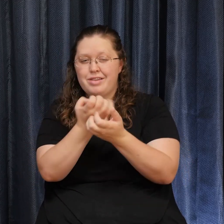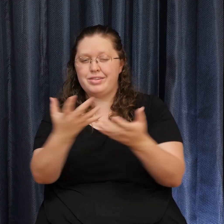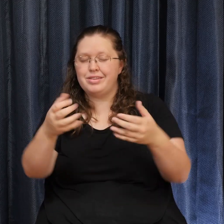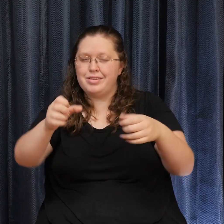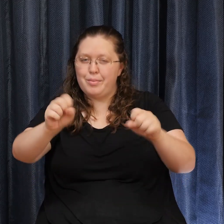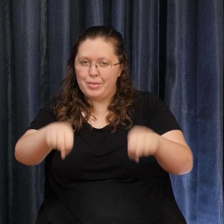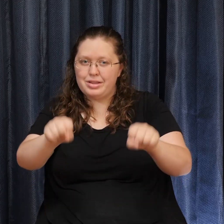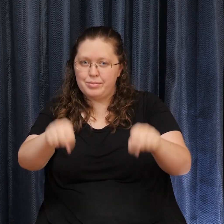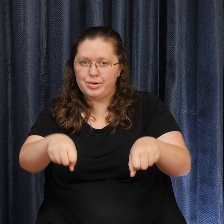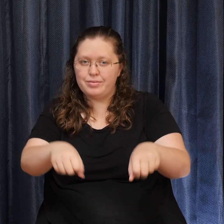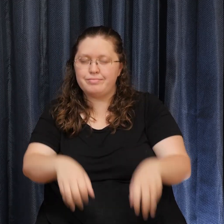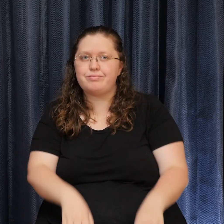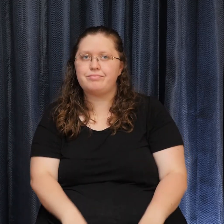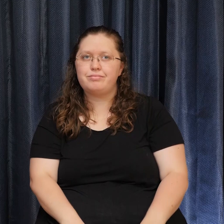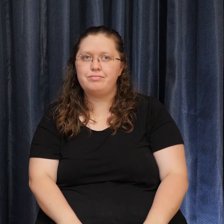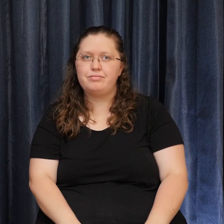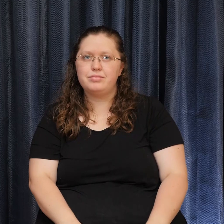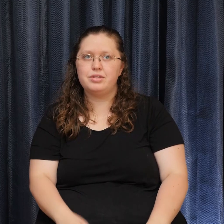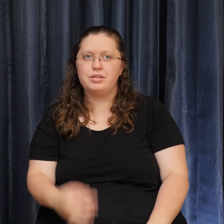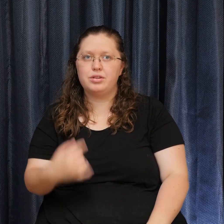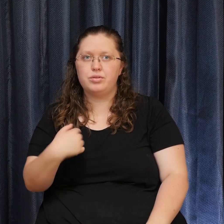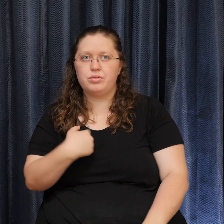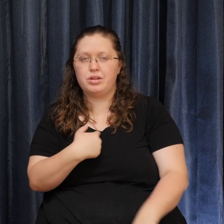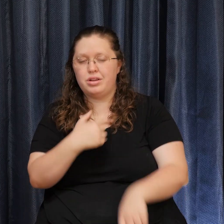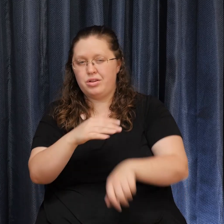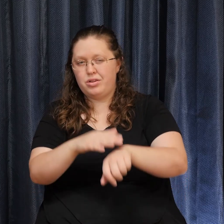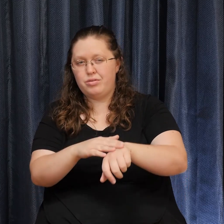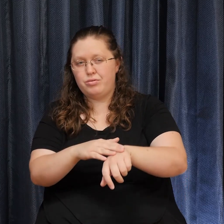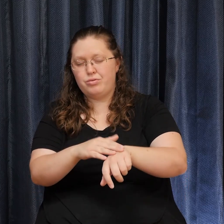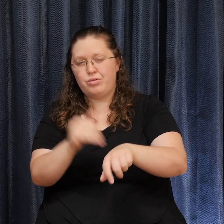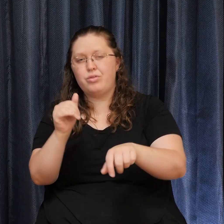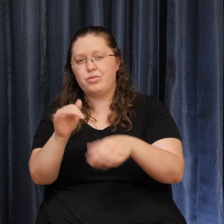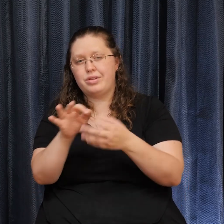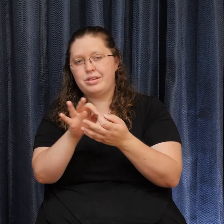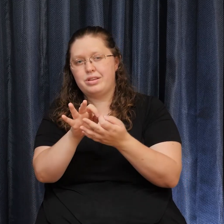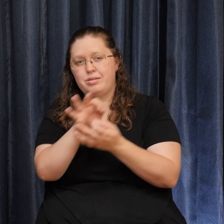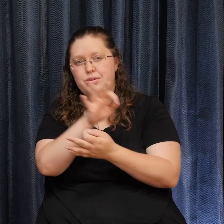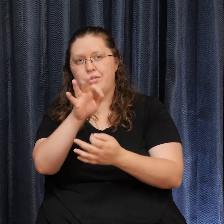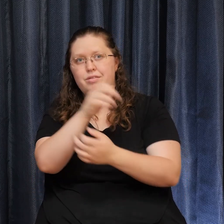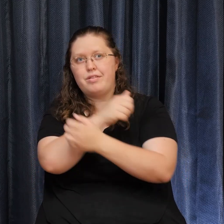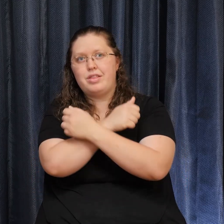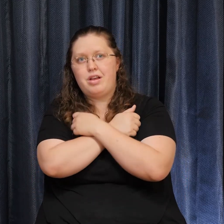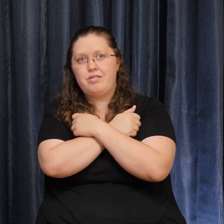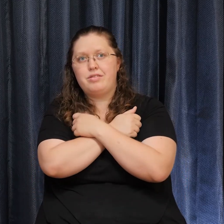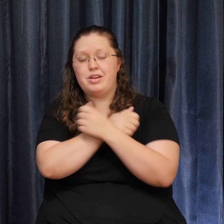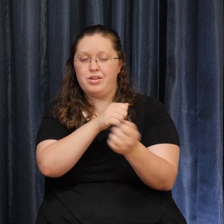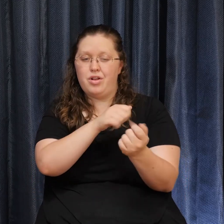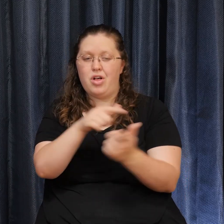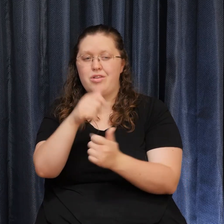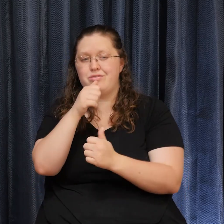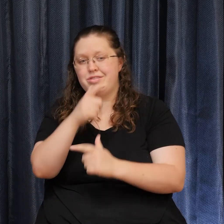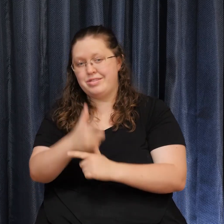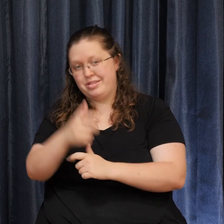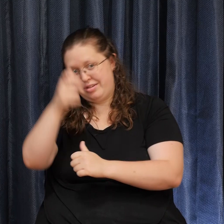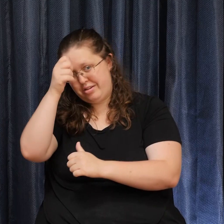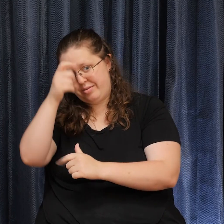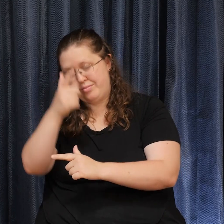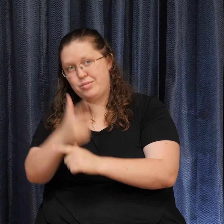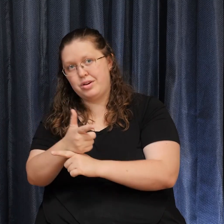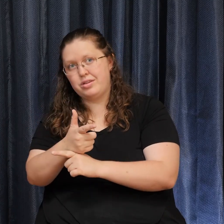And so we call forth that spirit of love in all of our sisters and brothers everywhere. We bring